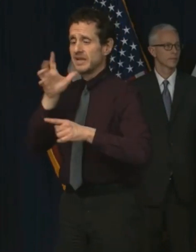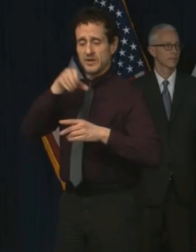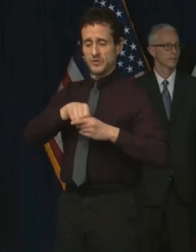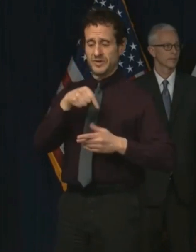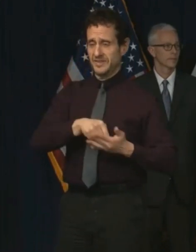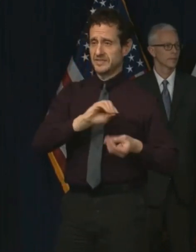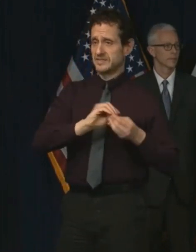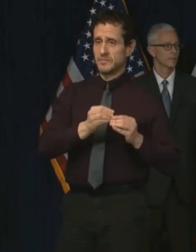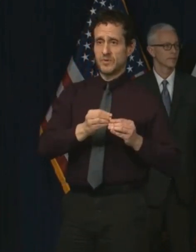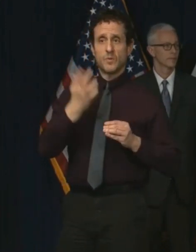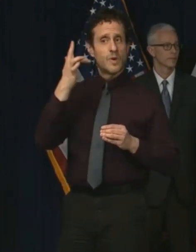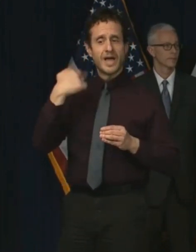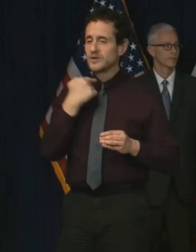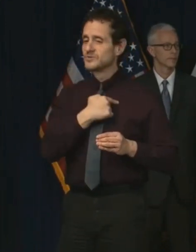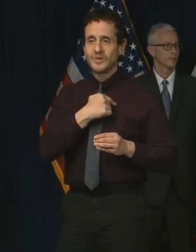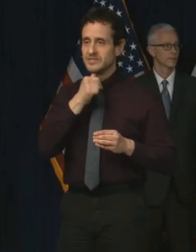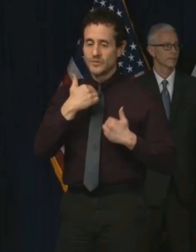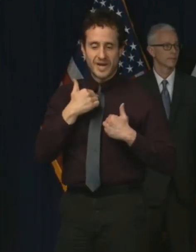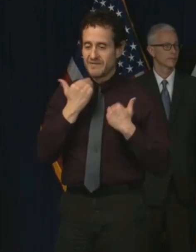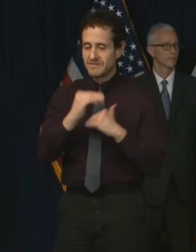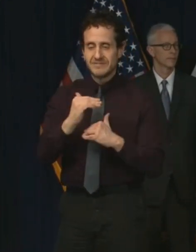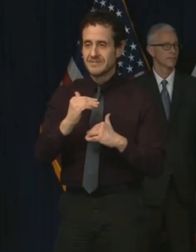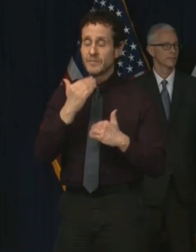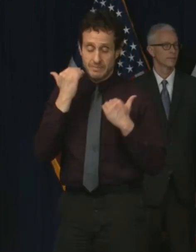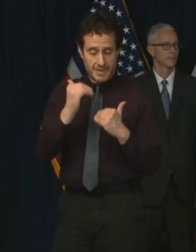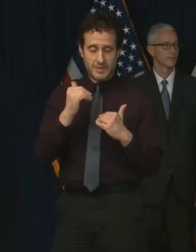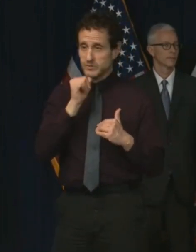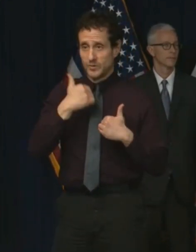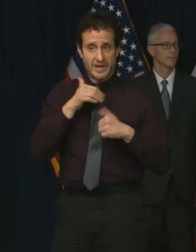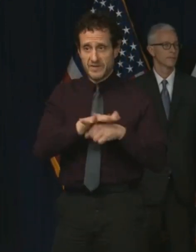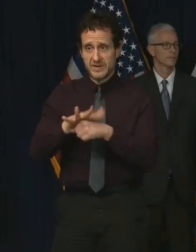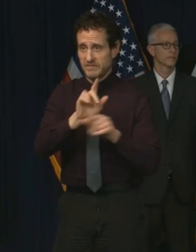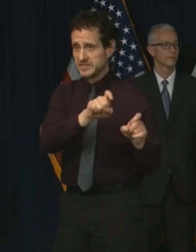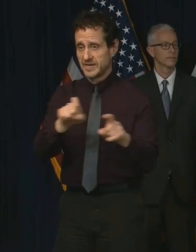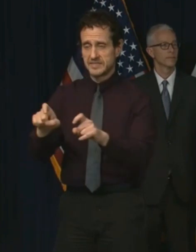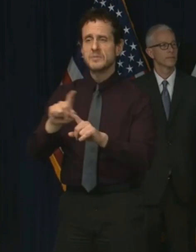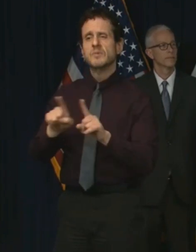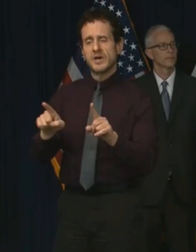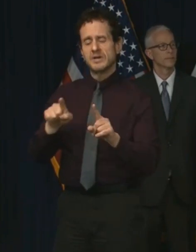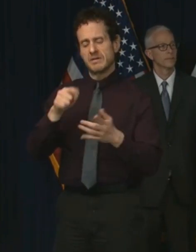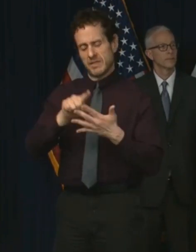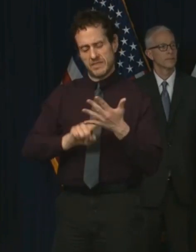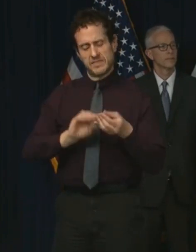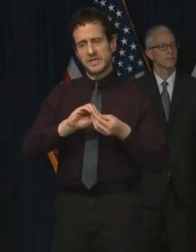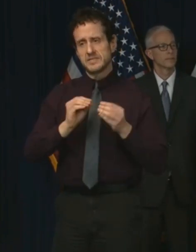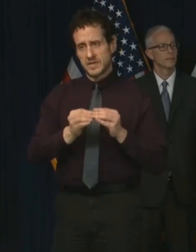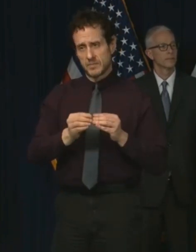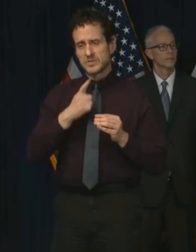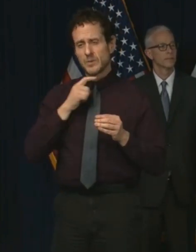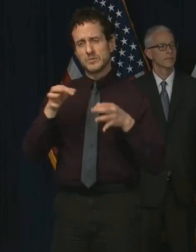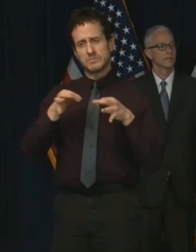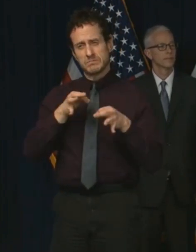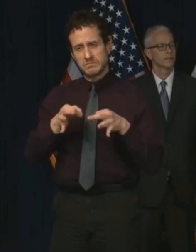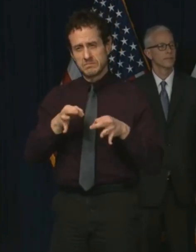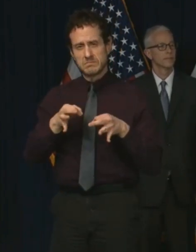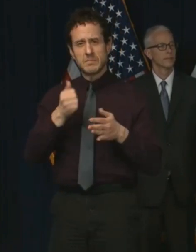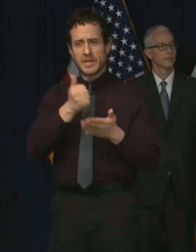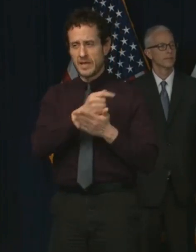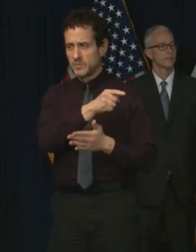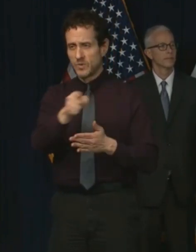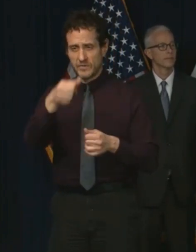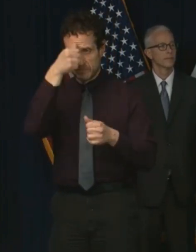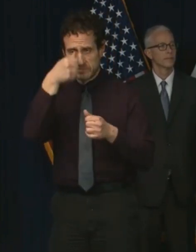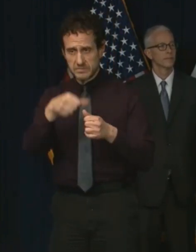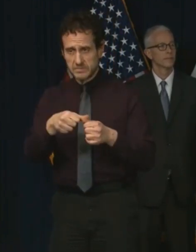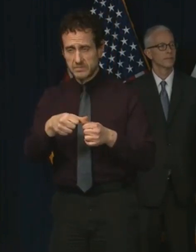of the limits of testing. But I do want to put these numbers in perspective and remind you that